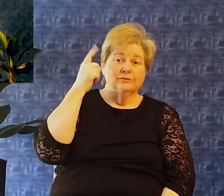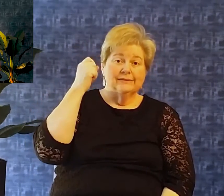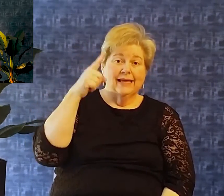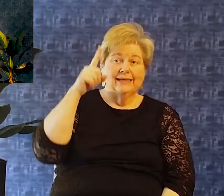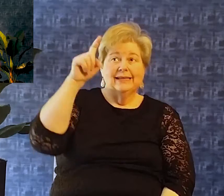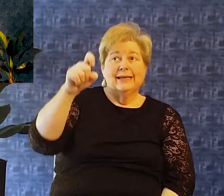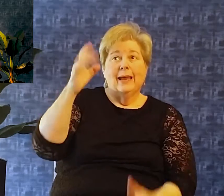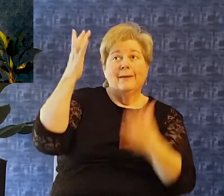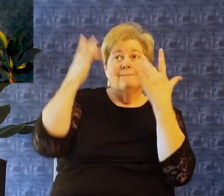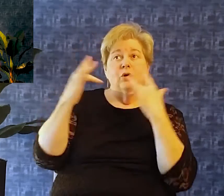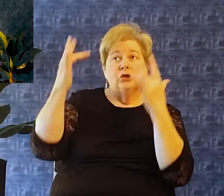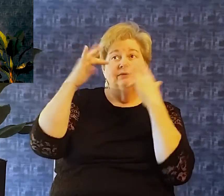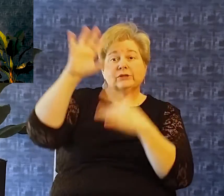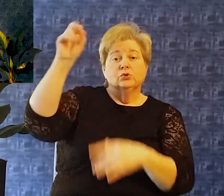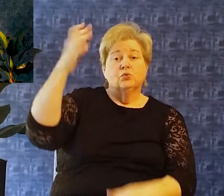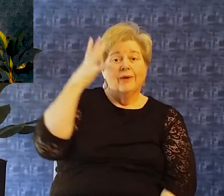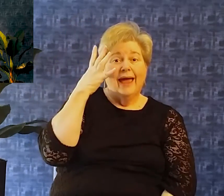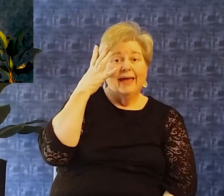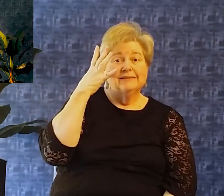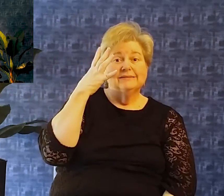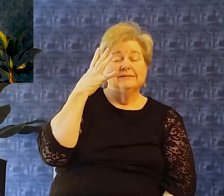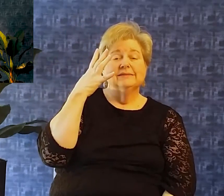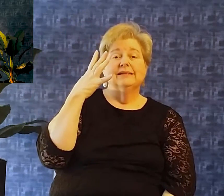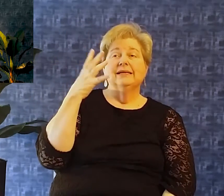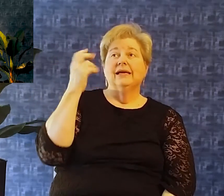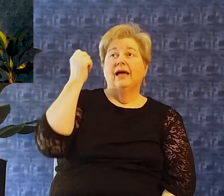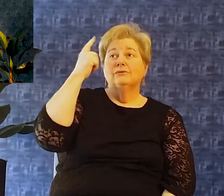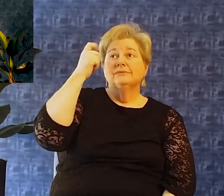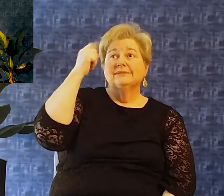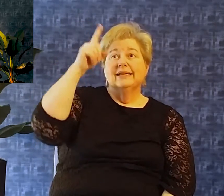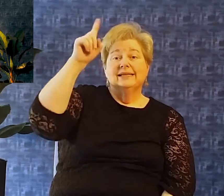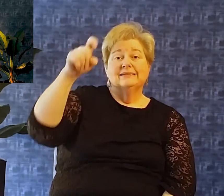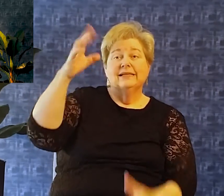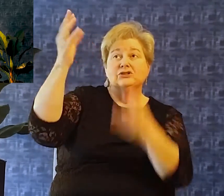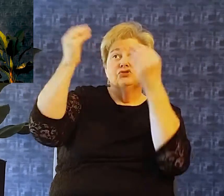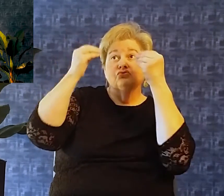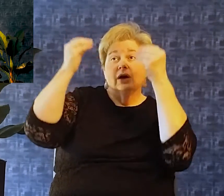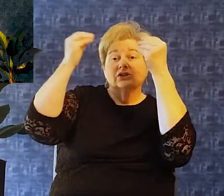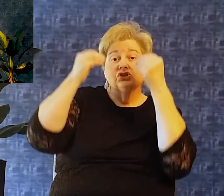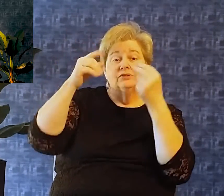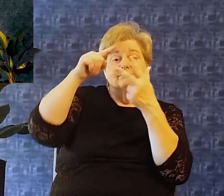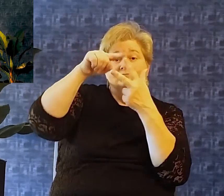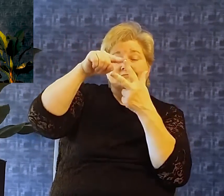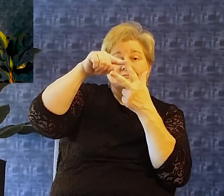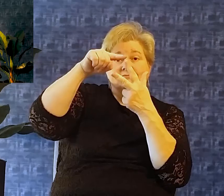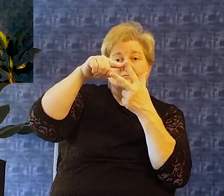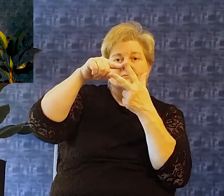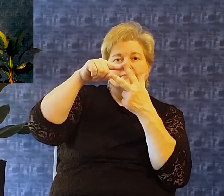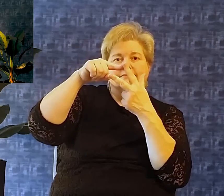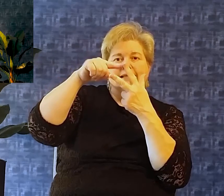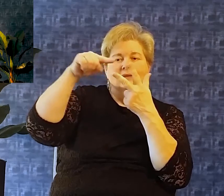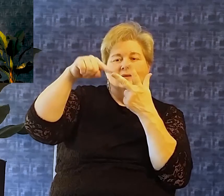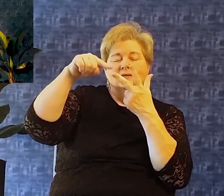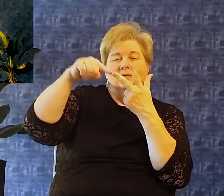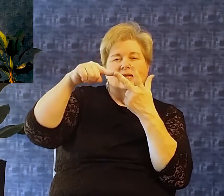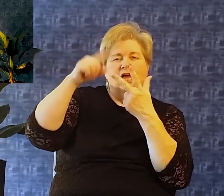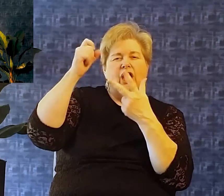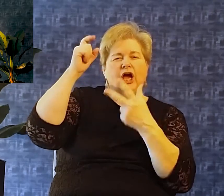recognizes his need for mercy and grace He recognizes his need for instruction And he also